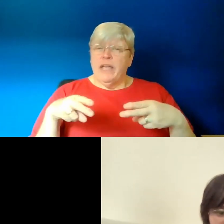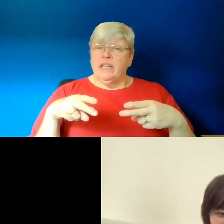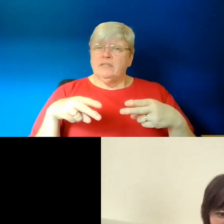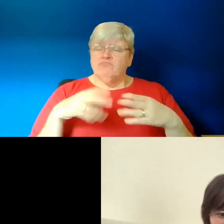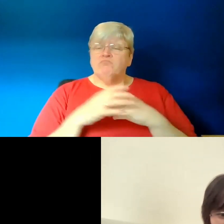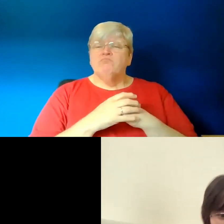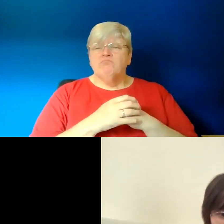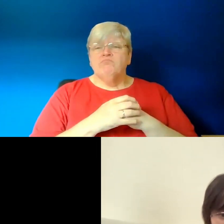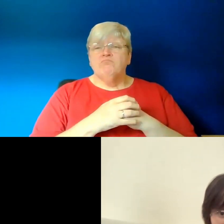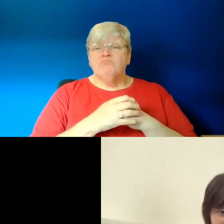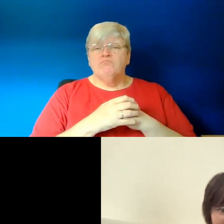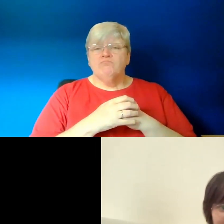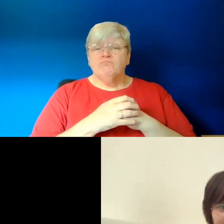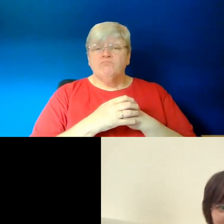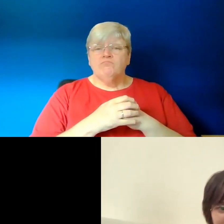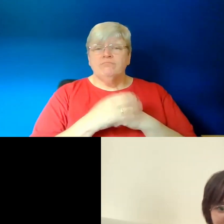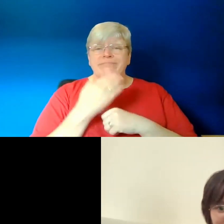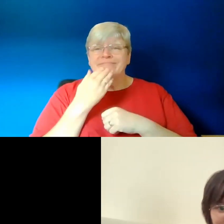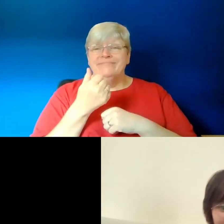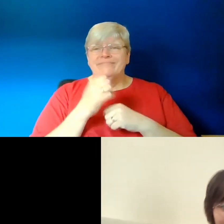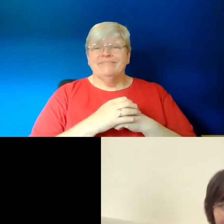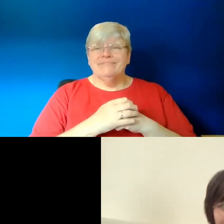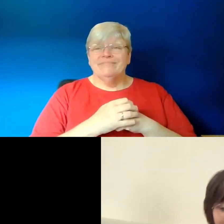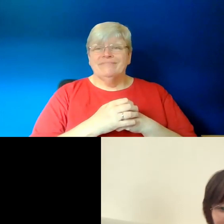Yeah. Thank you. Awesome.